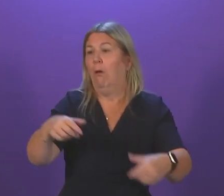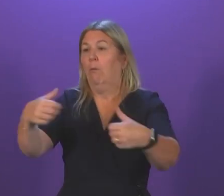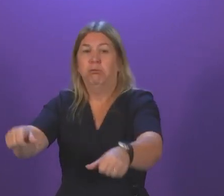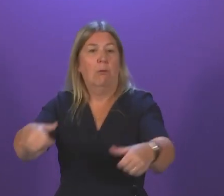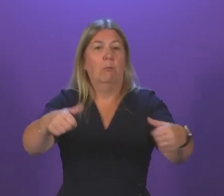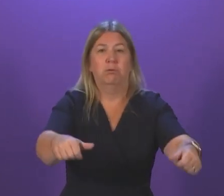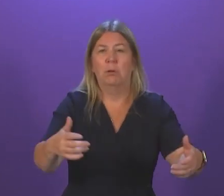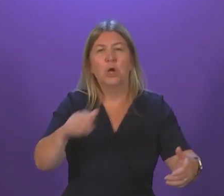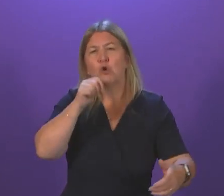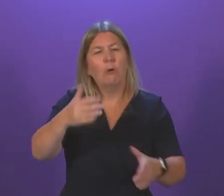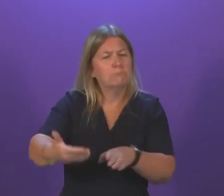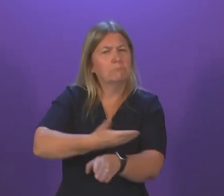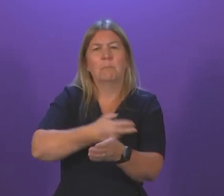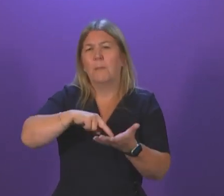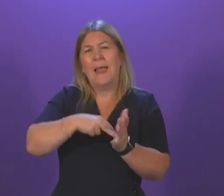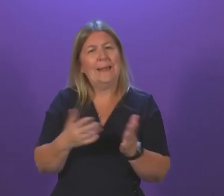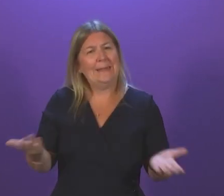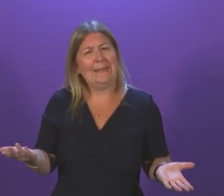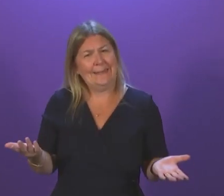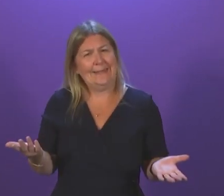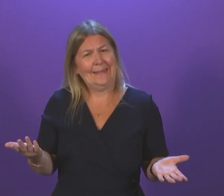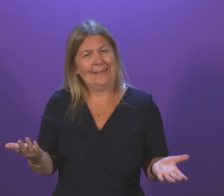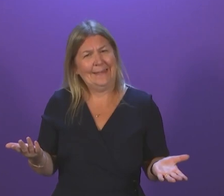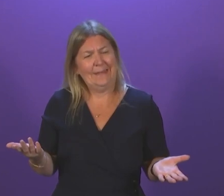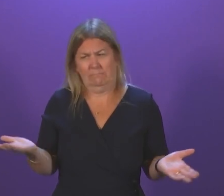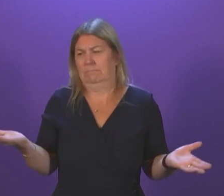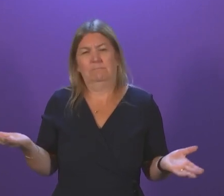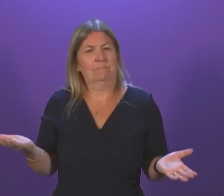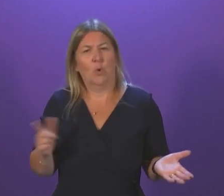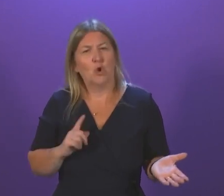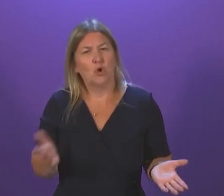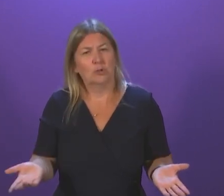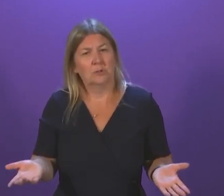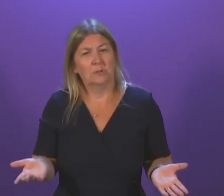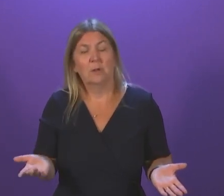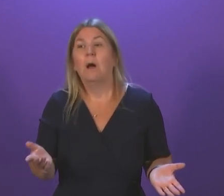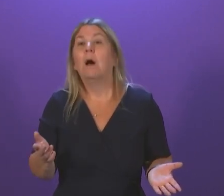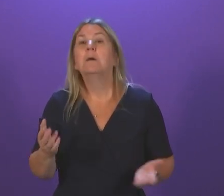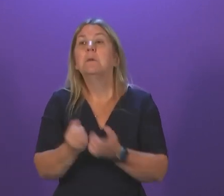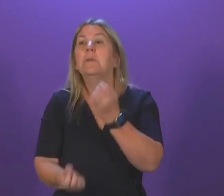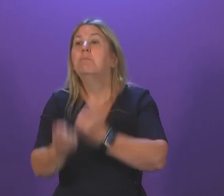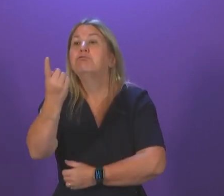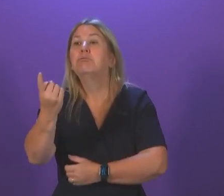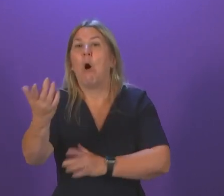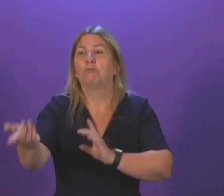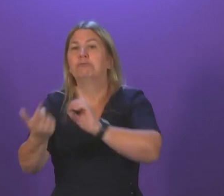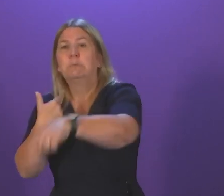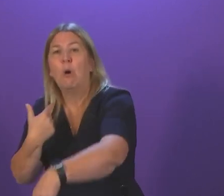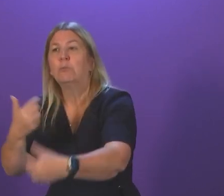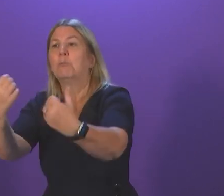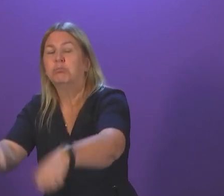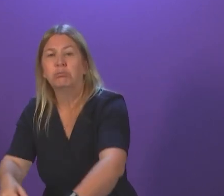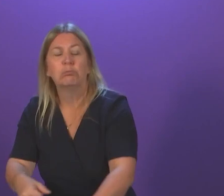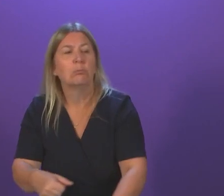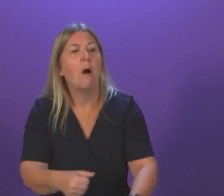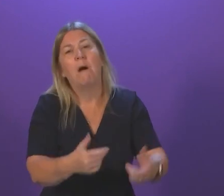planning to stop them in the first place. They are only reacting when disaster strikes. We are short on hospital